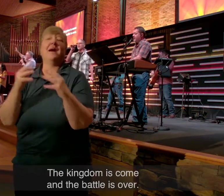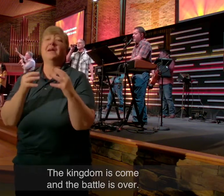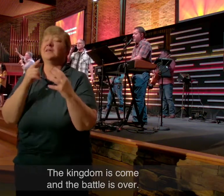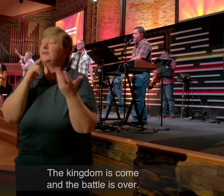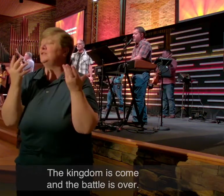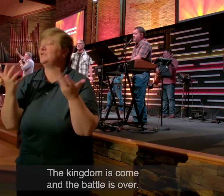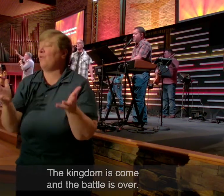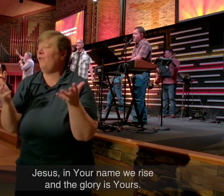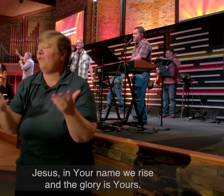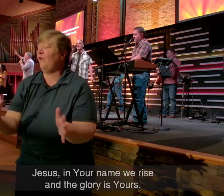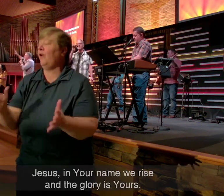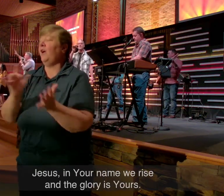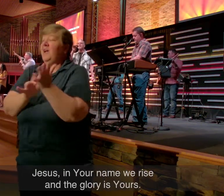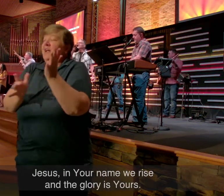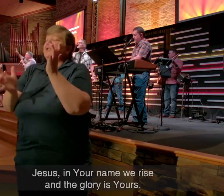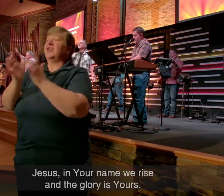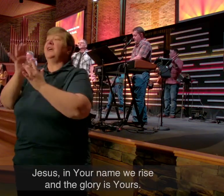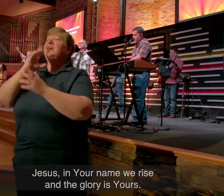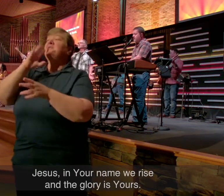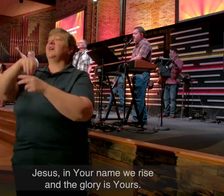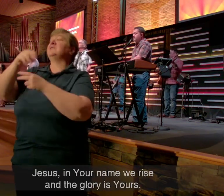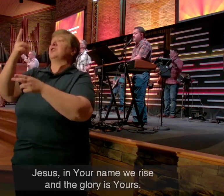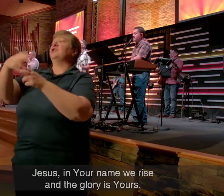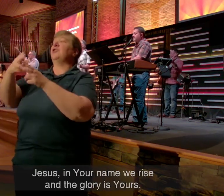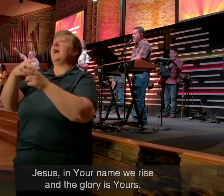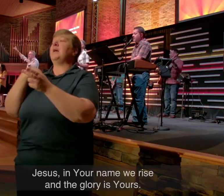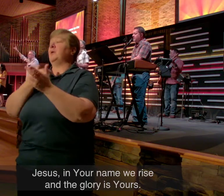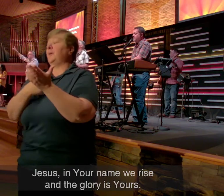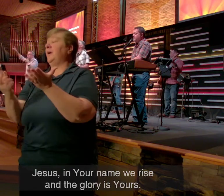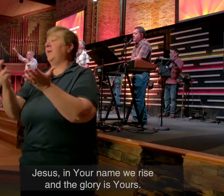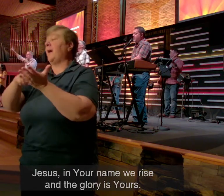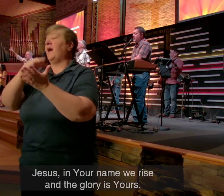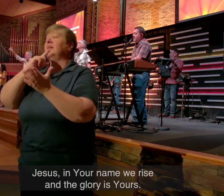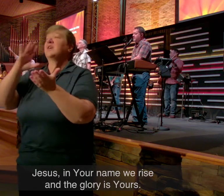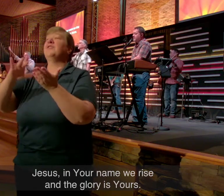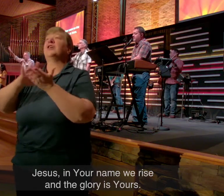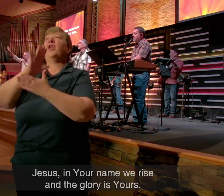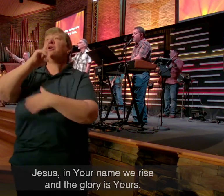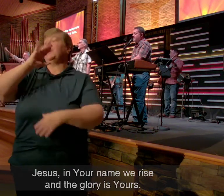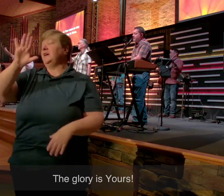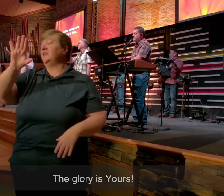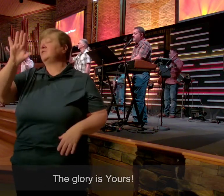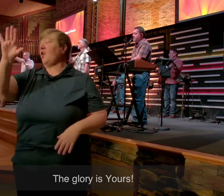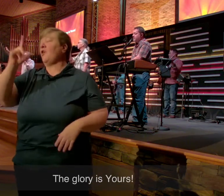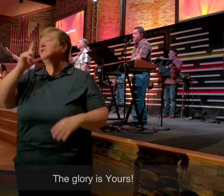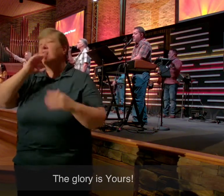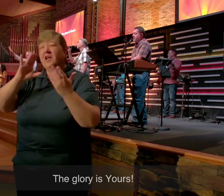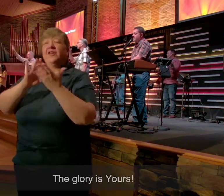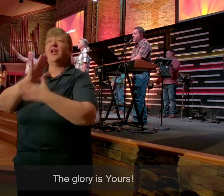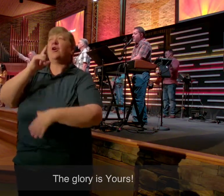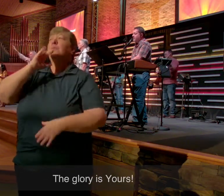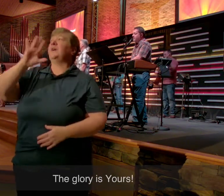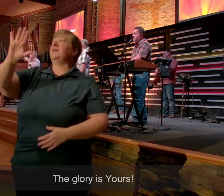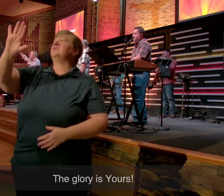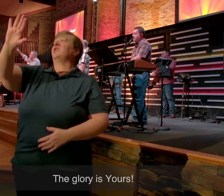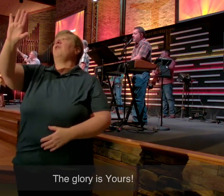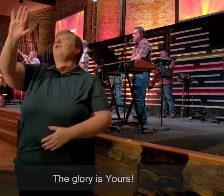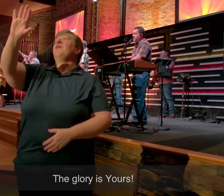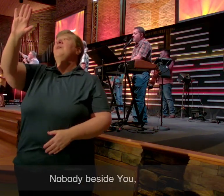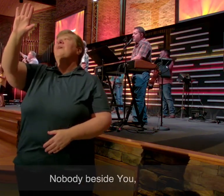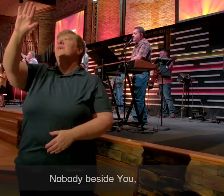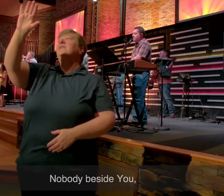battle is over Jesus, in your name we rise And the glory is yours, the glory is